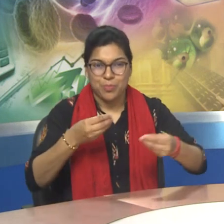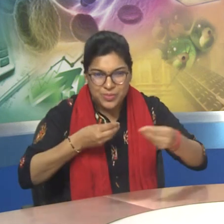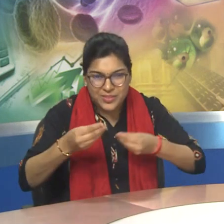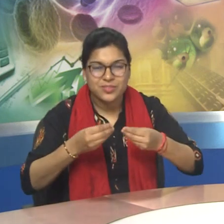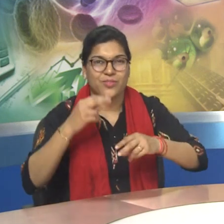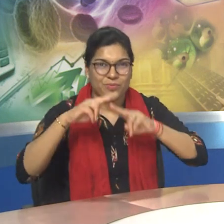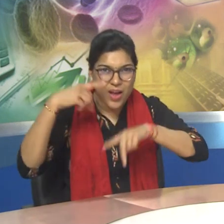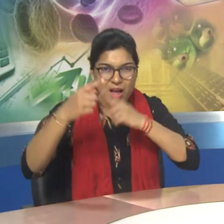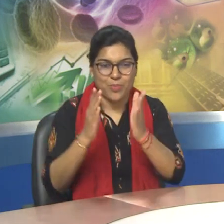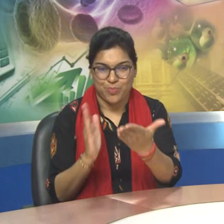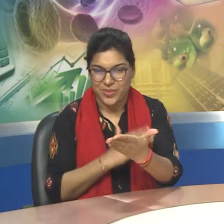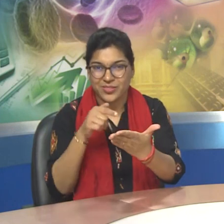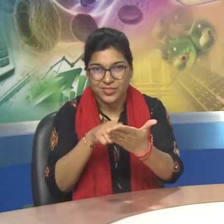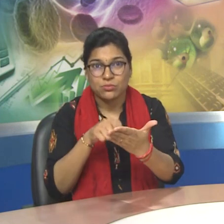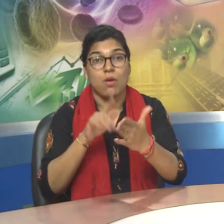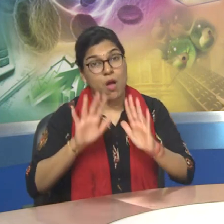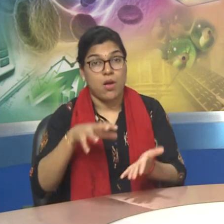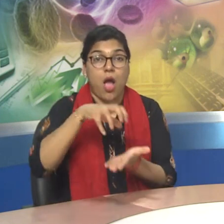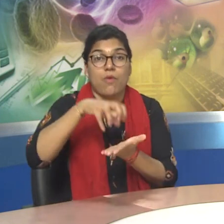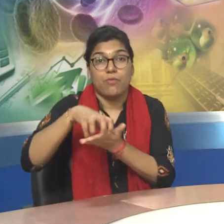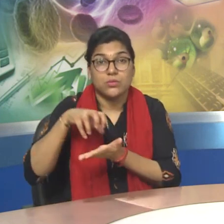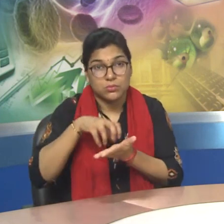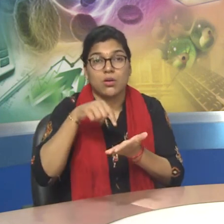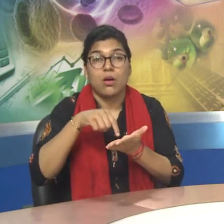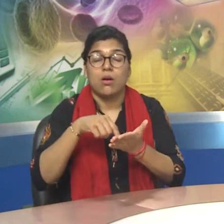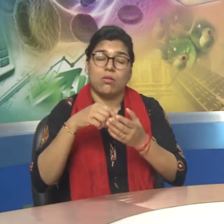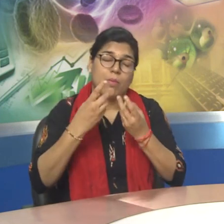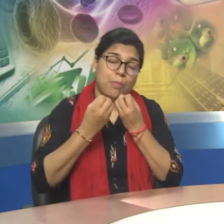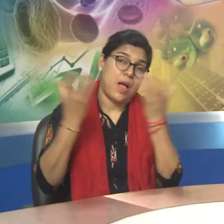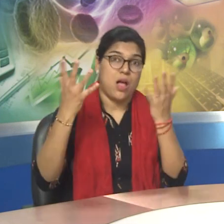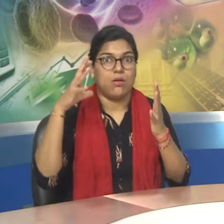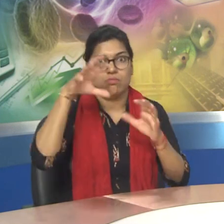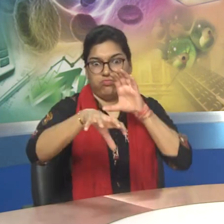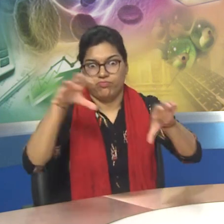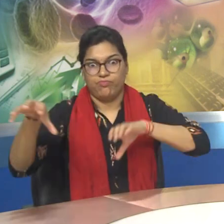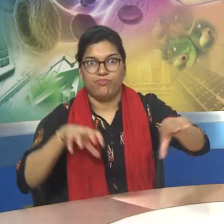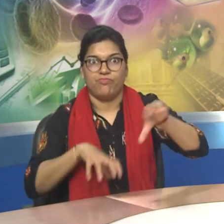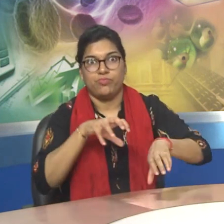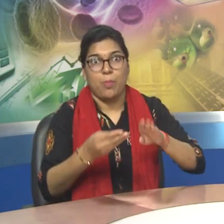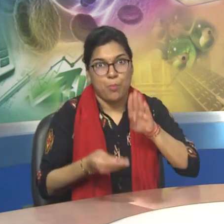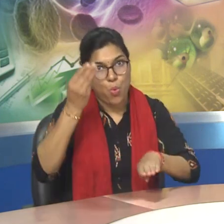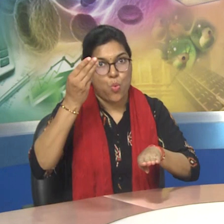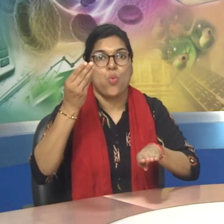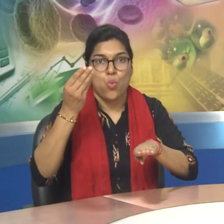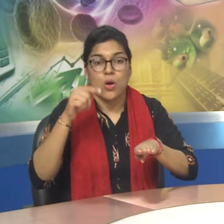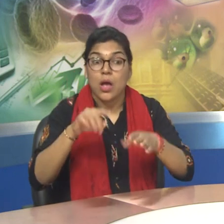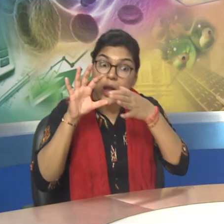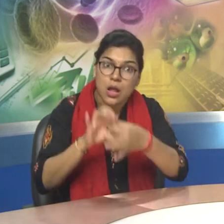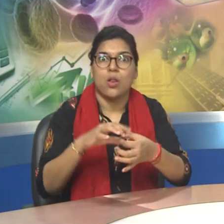There are lots of advertisements related to specific industry or